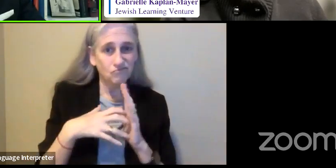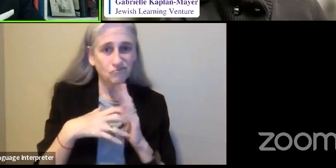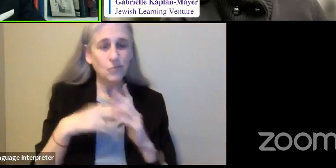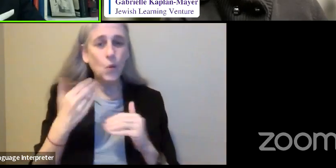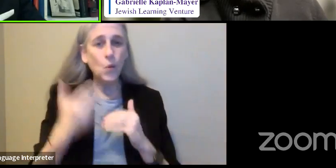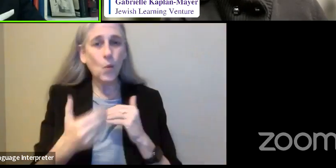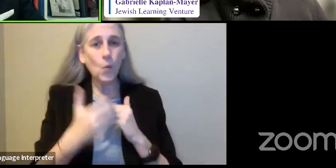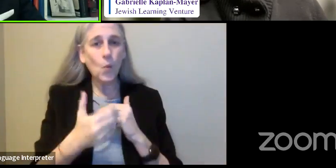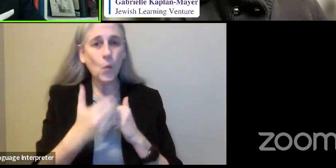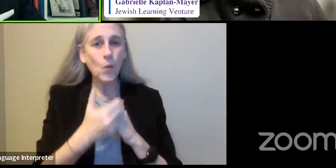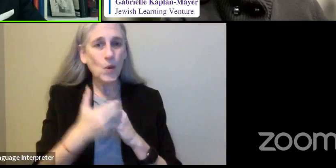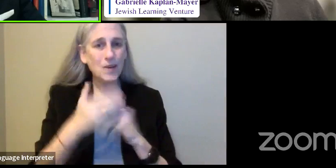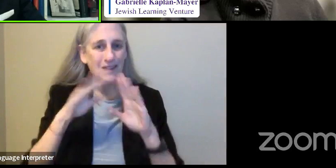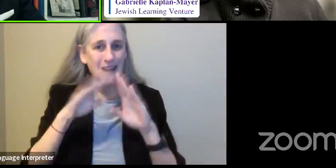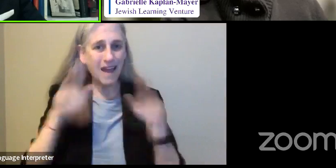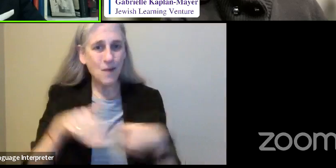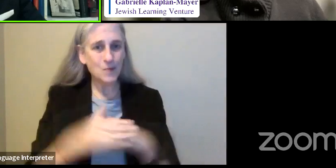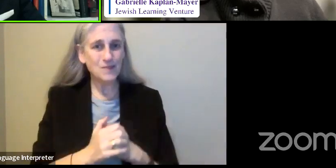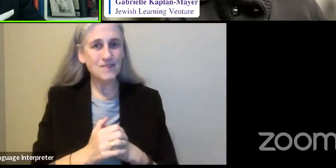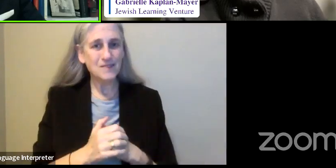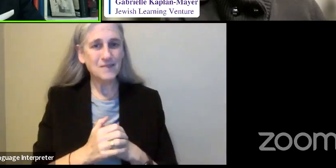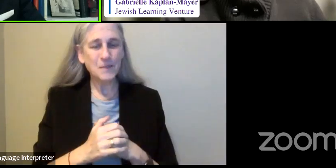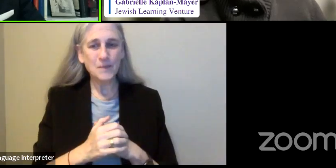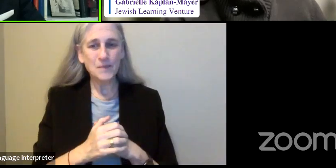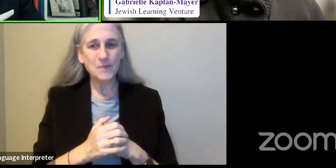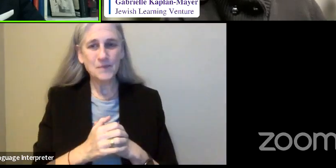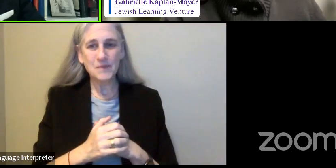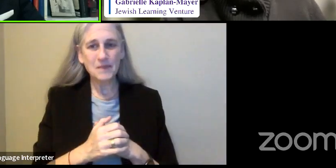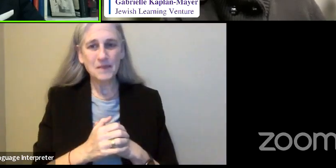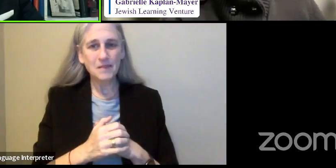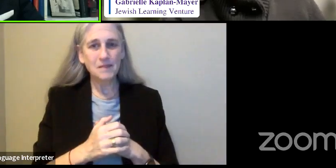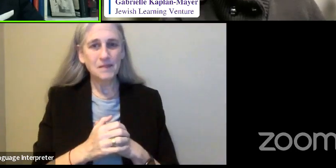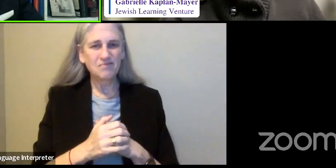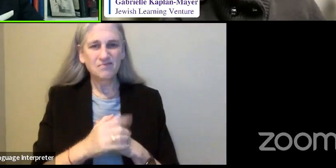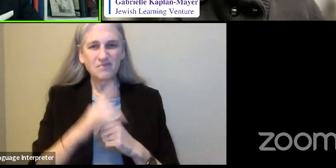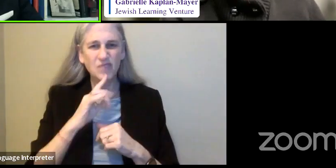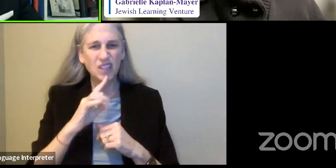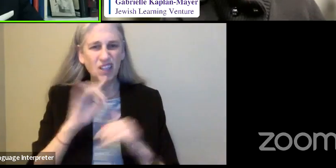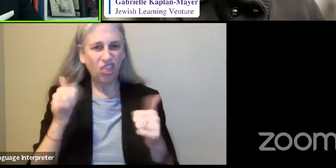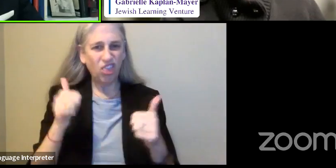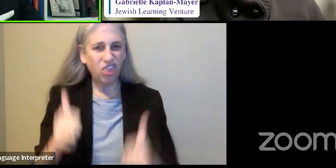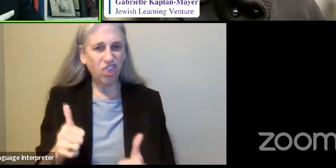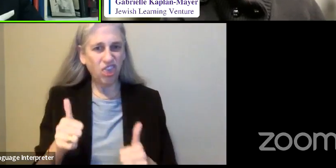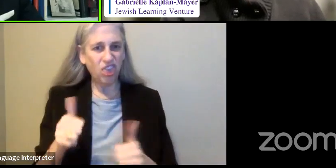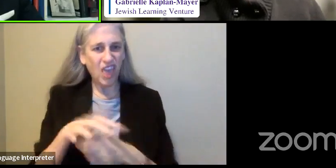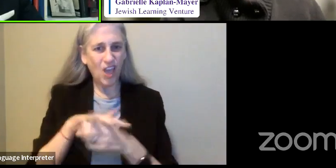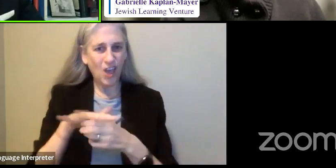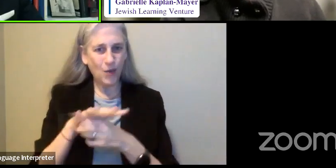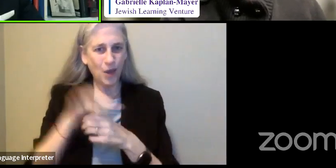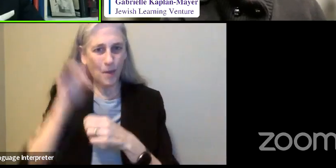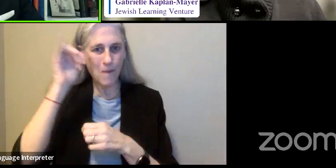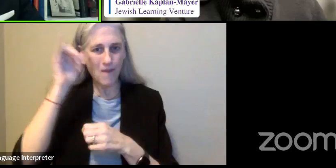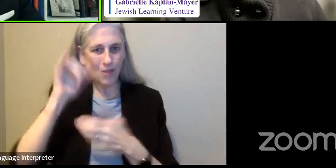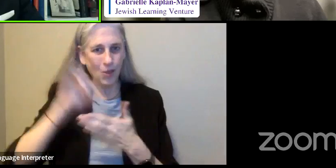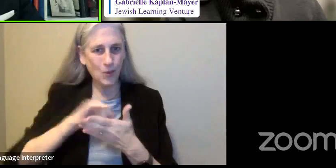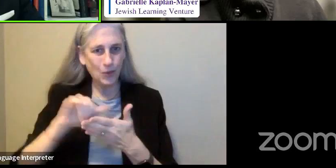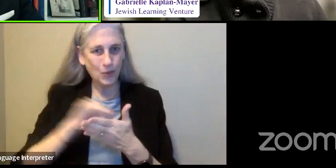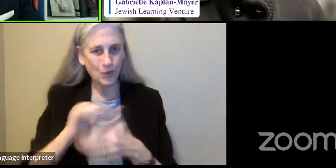on one of the benighted sections of Buffalo. And